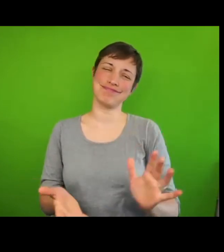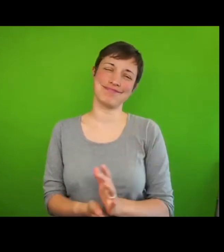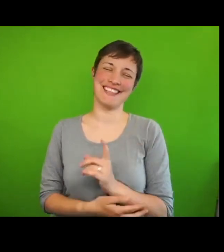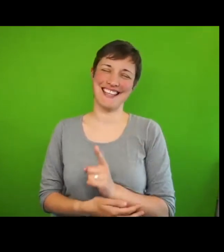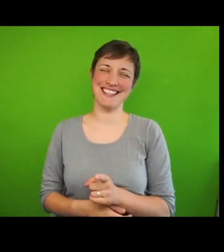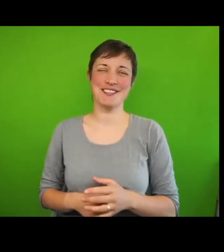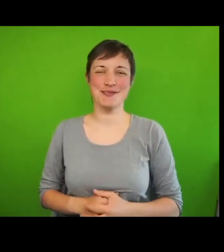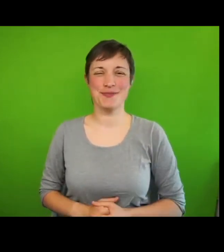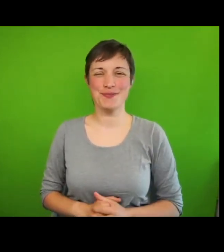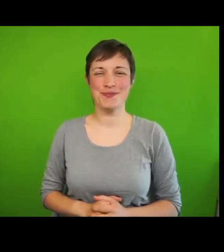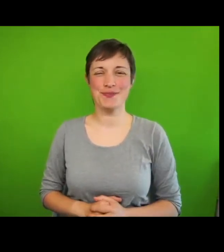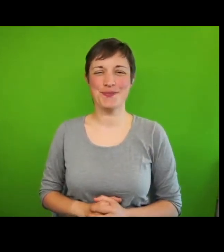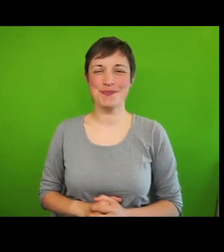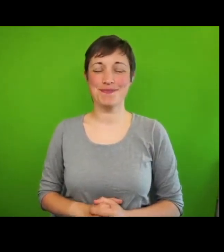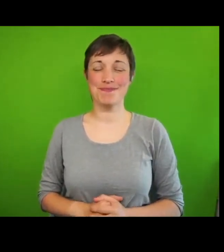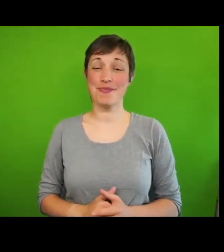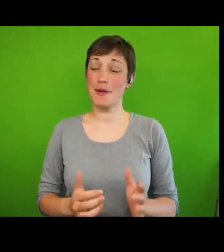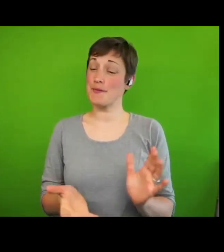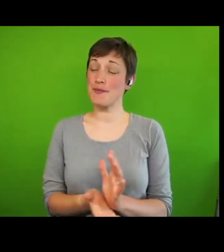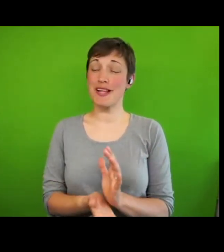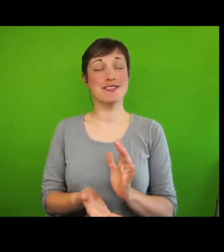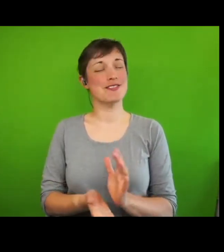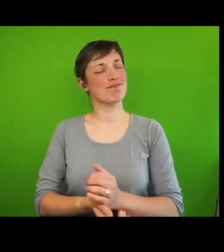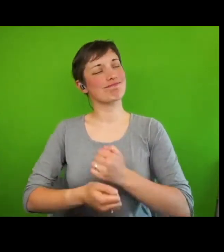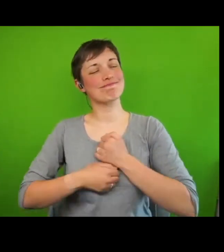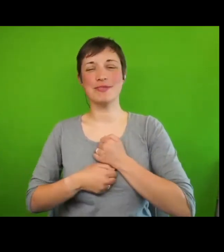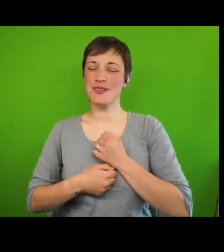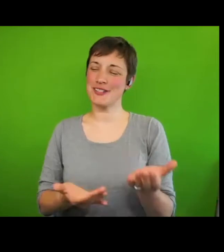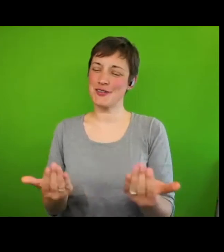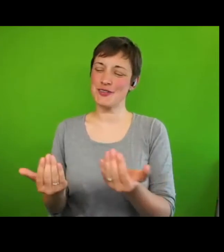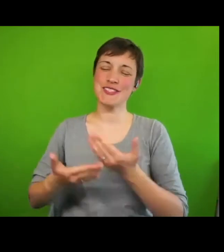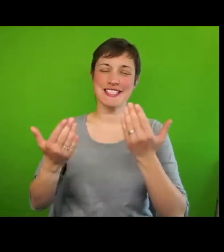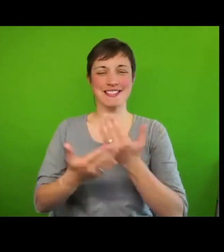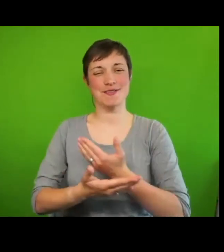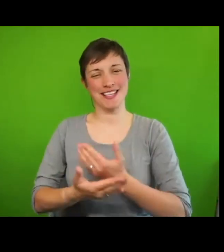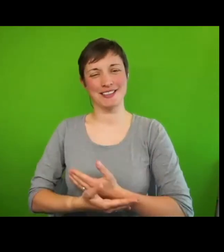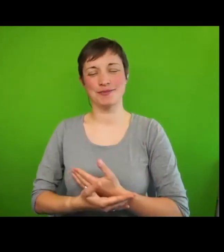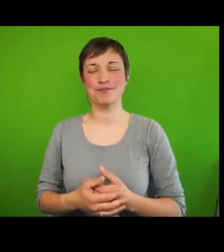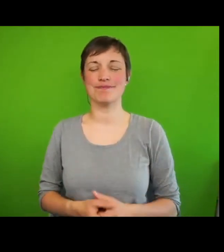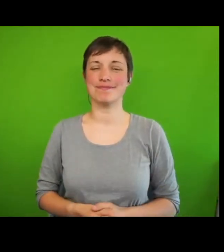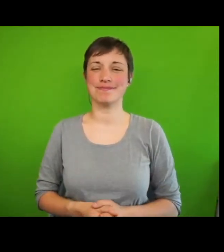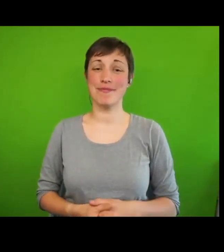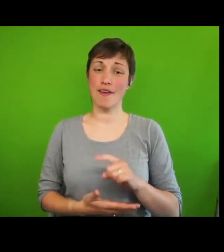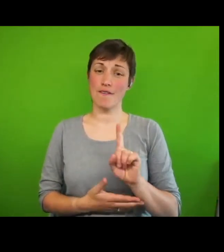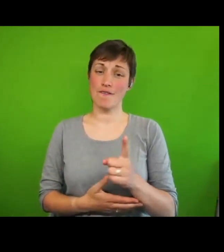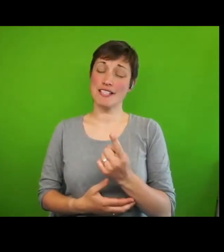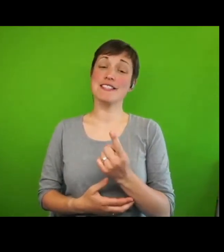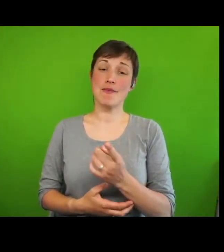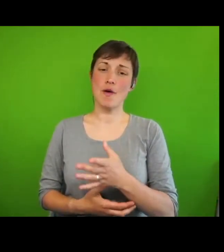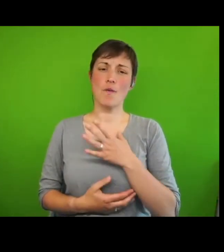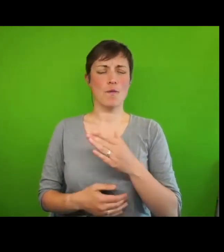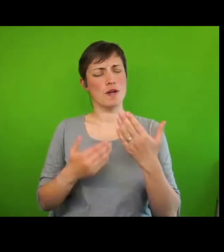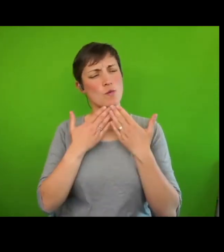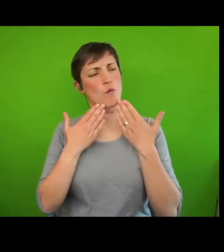It's my pleasure to introduce the proceedings for tonight. First I want to thank our co-host